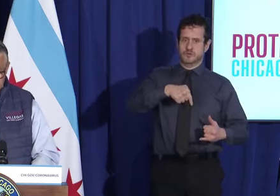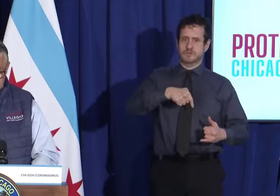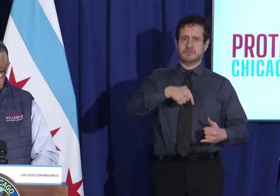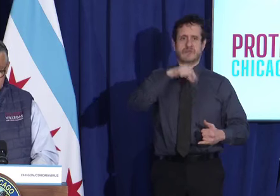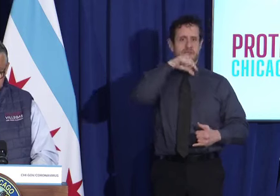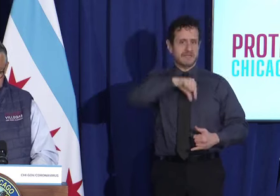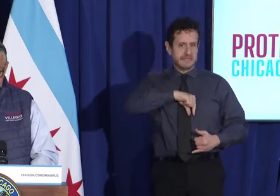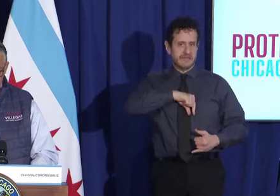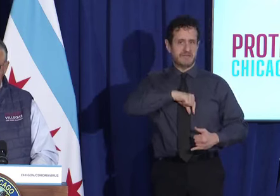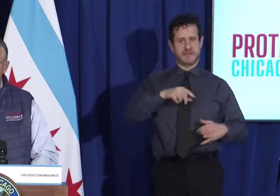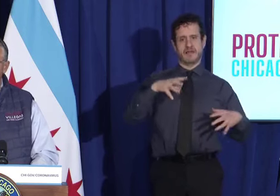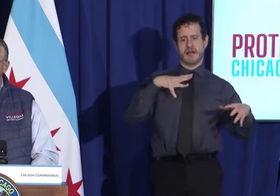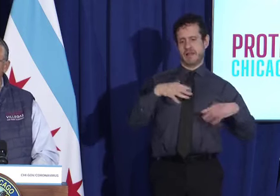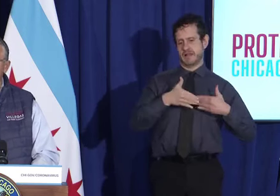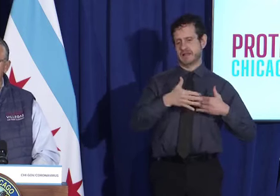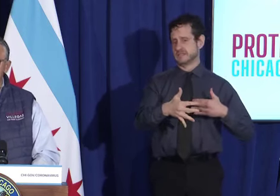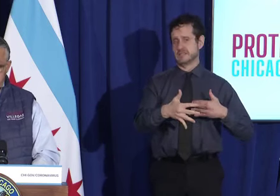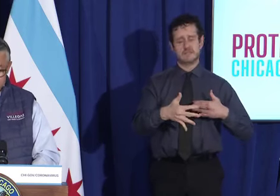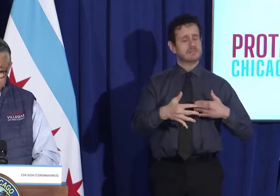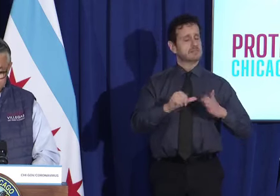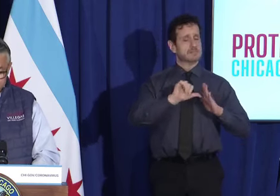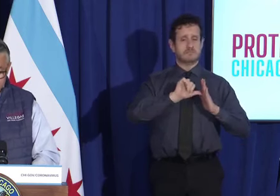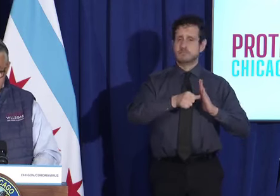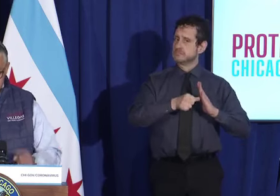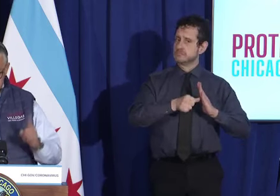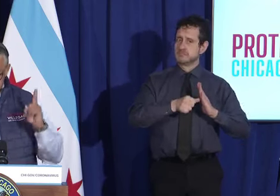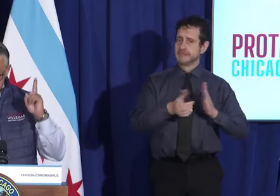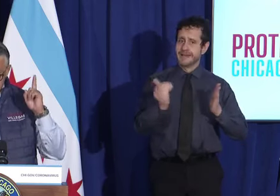can't emphasize enough what you've heard repeatedly today.